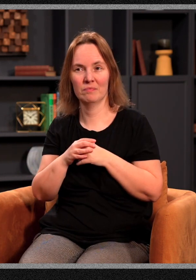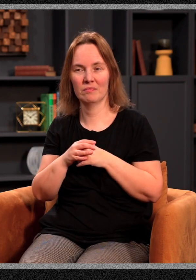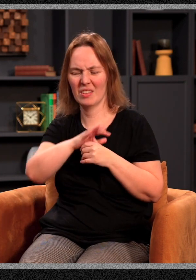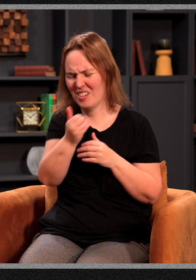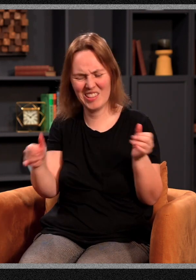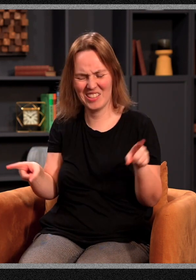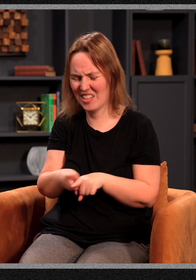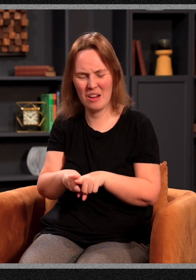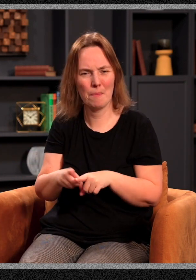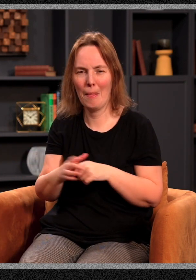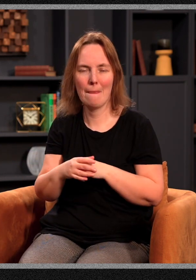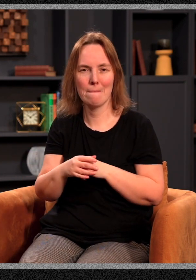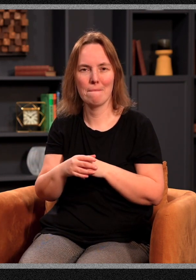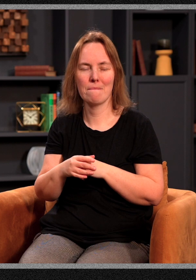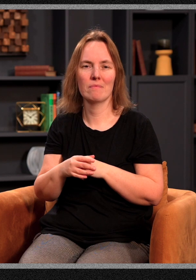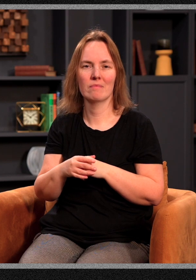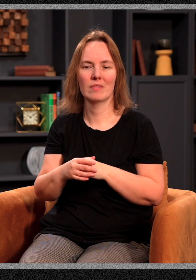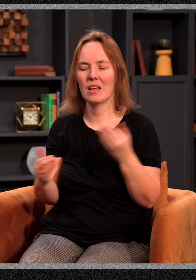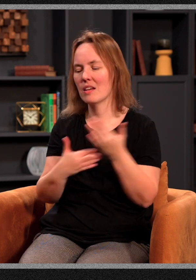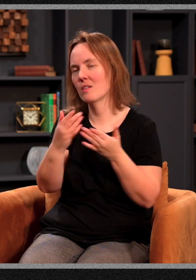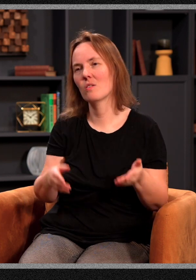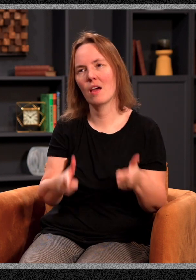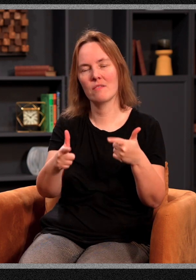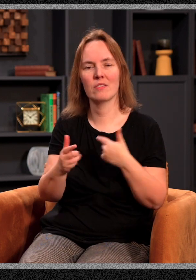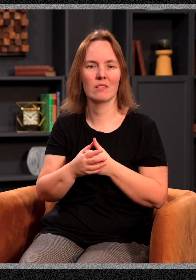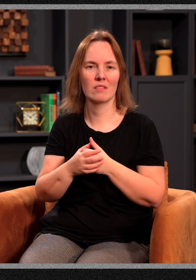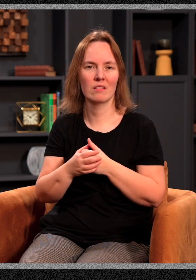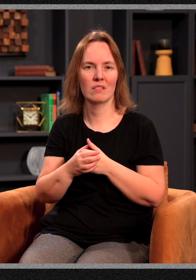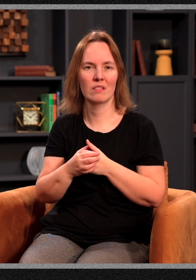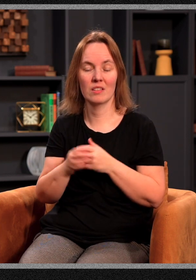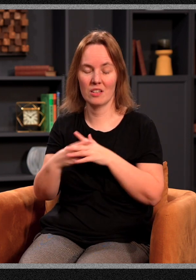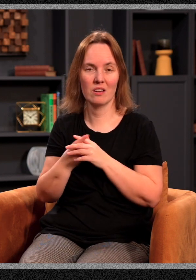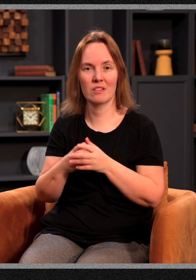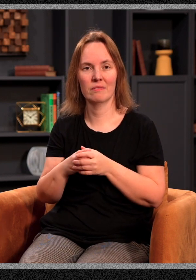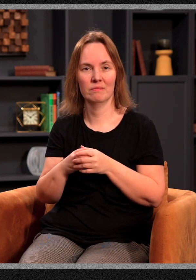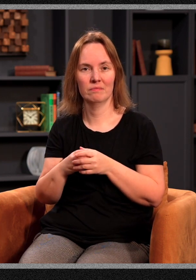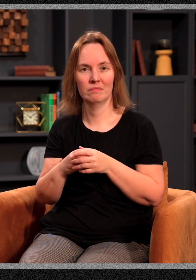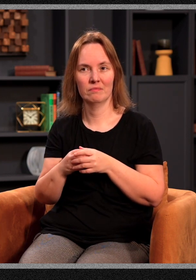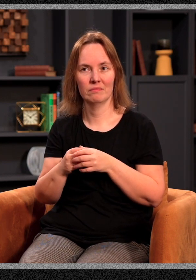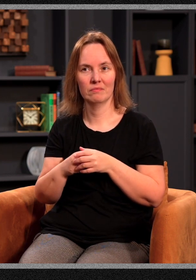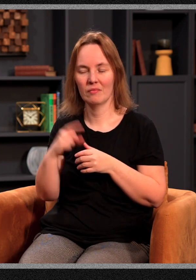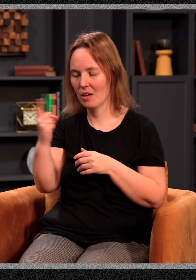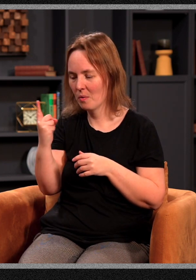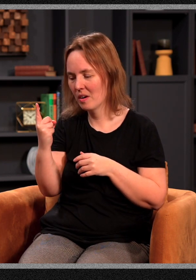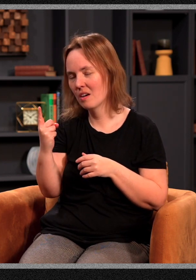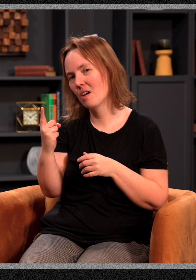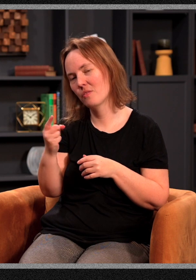They're not the same anymore. A new life has been gone. I think one of the reasons why we hear